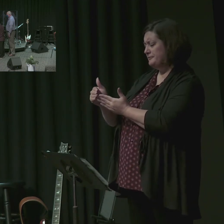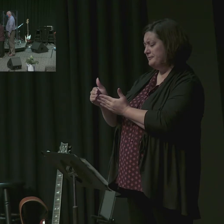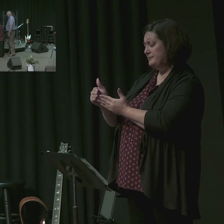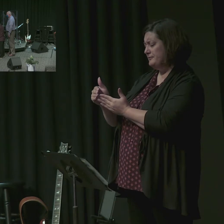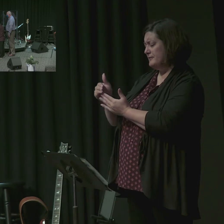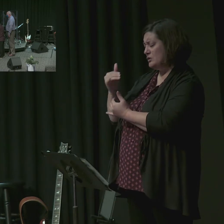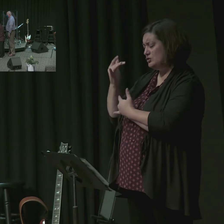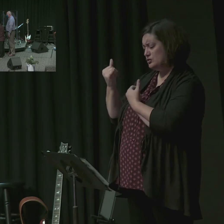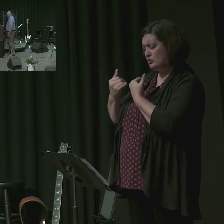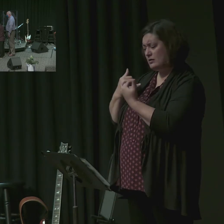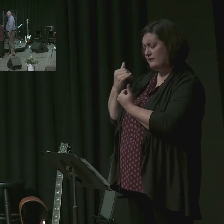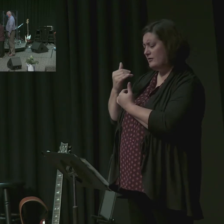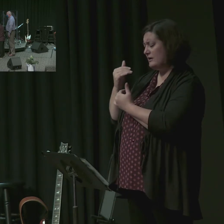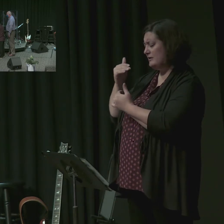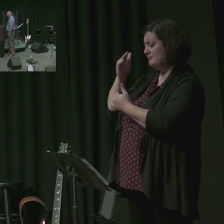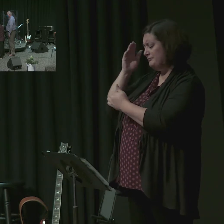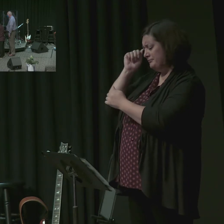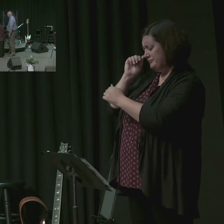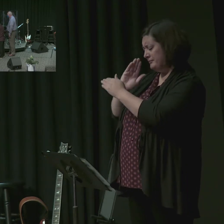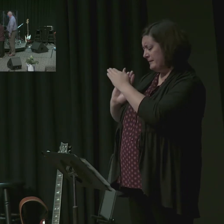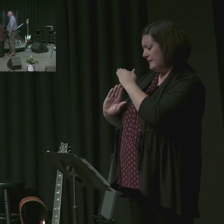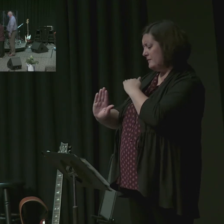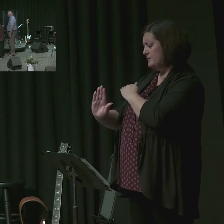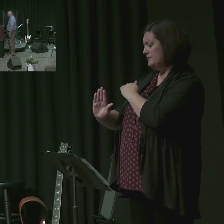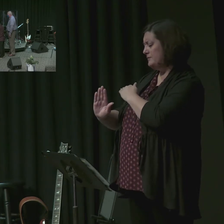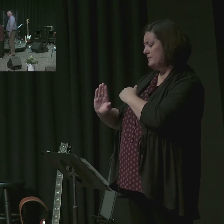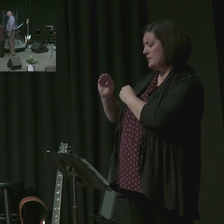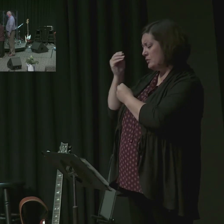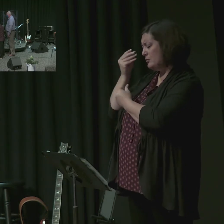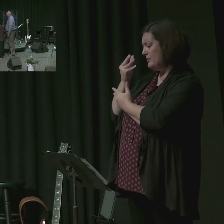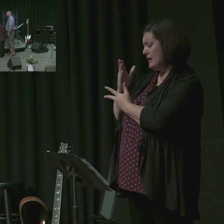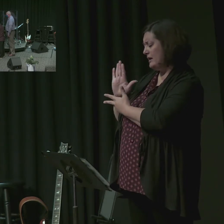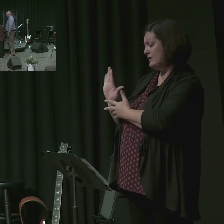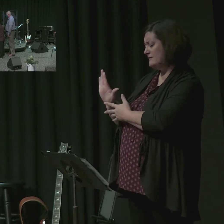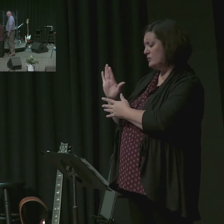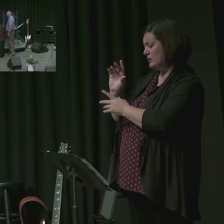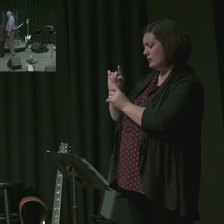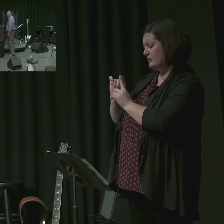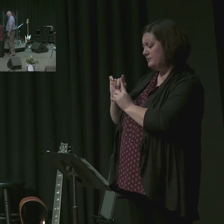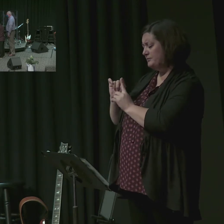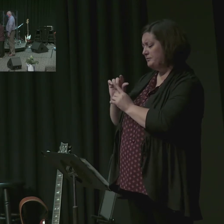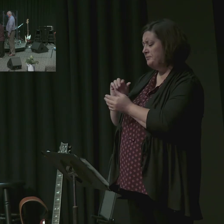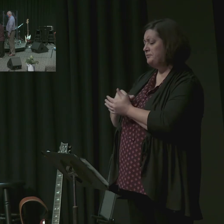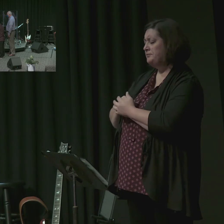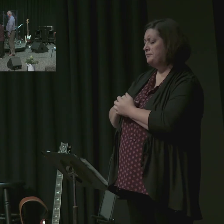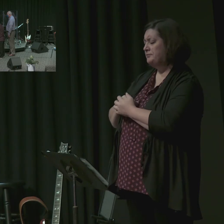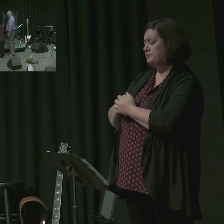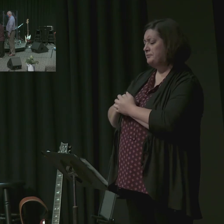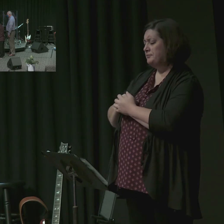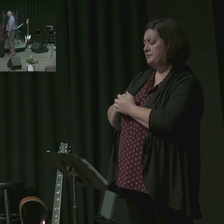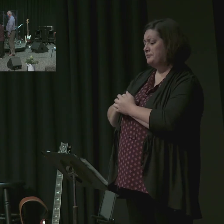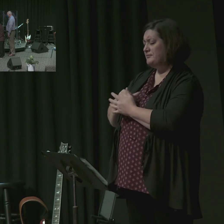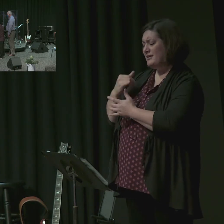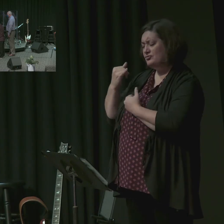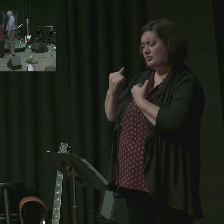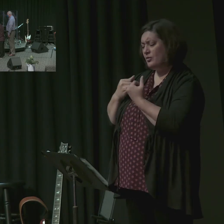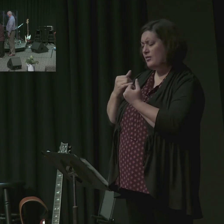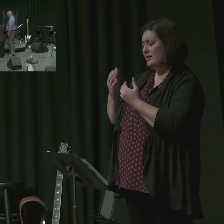we joyfully submit to his leadership in his respective ministries. And may we